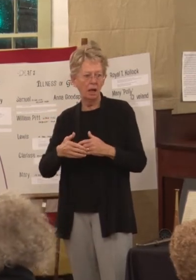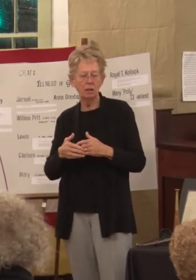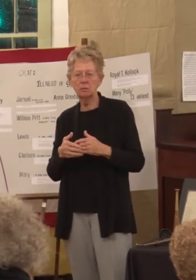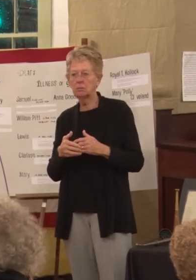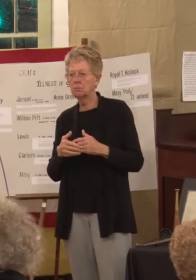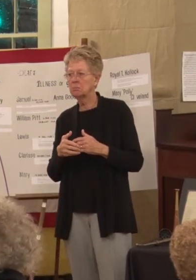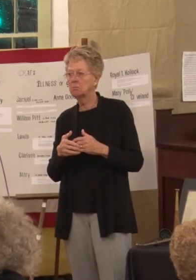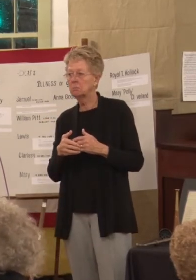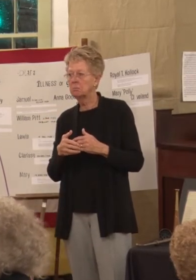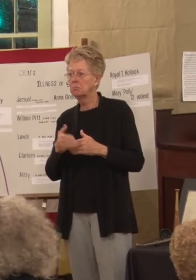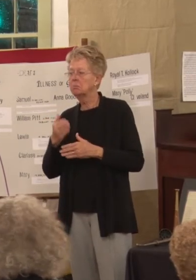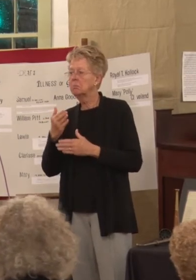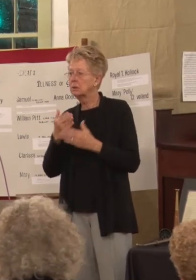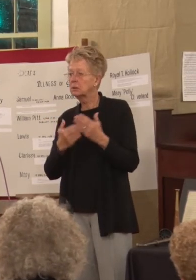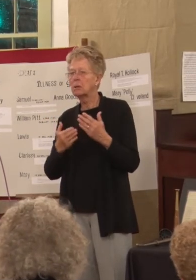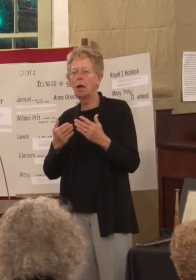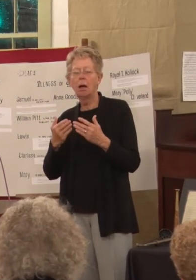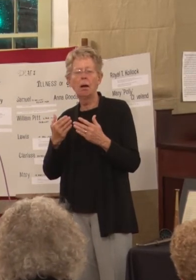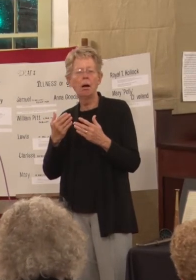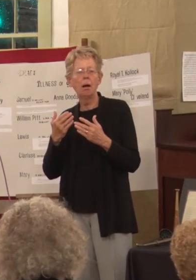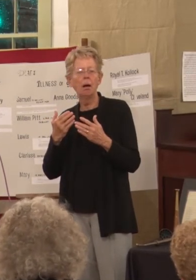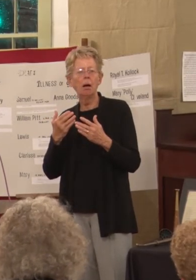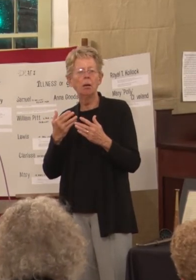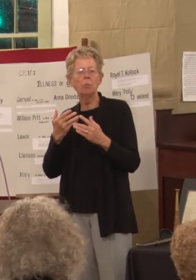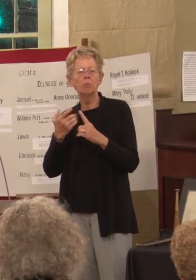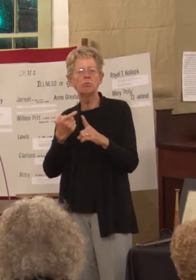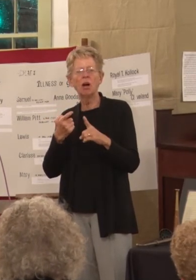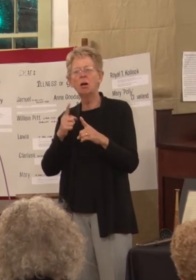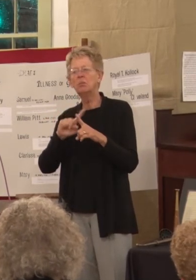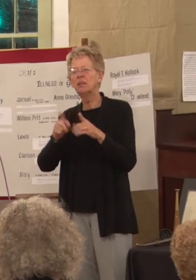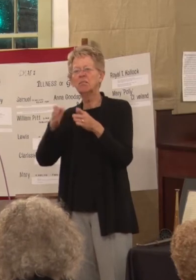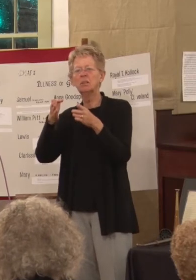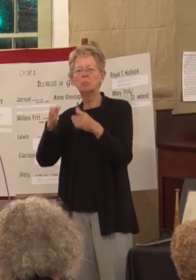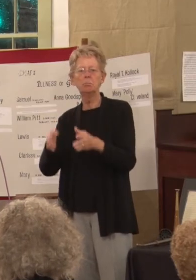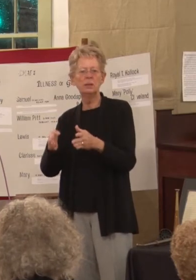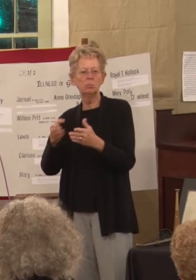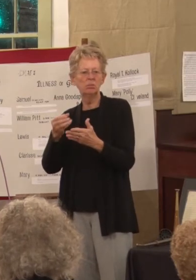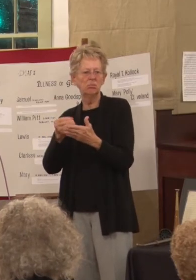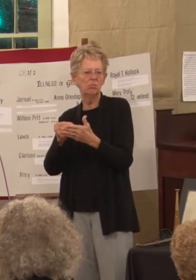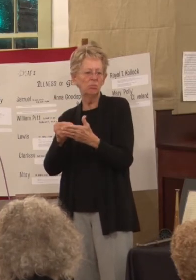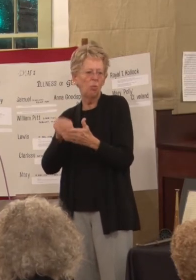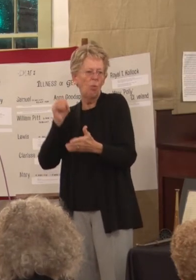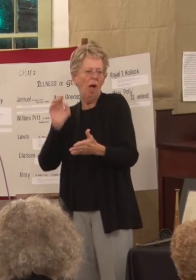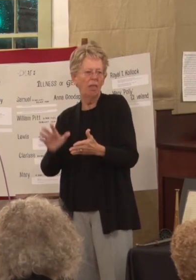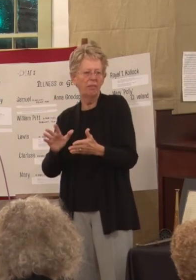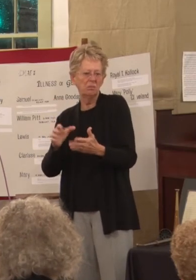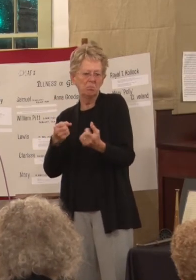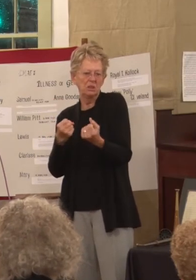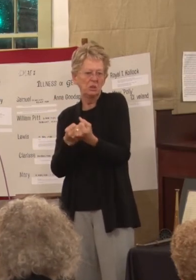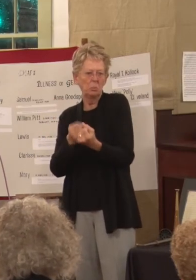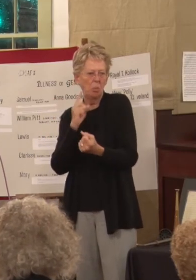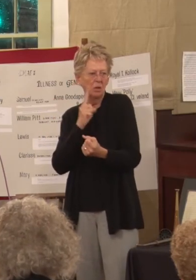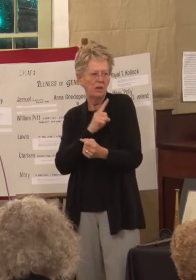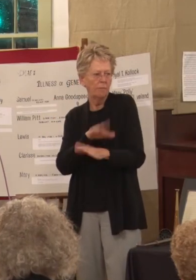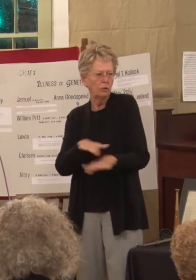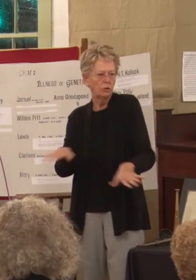some of it also came from individuals who were wealthy and supported deaf children so it all varied